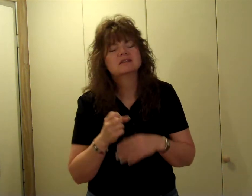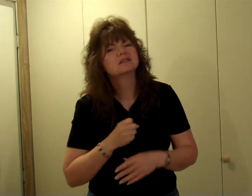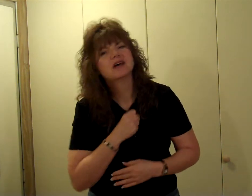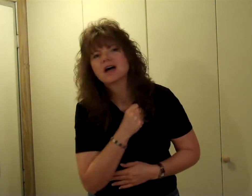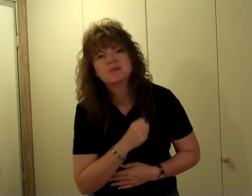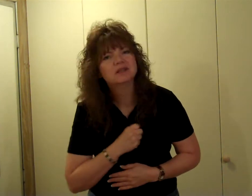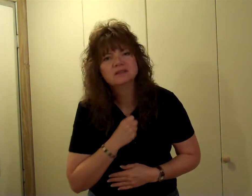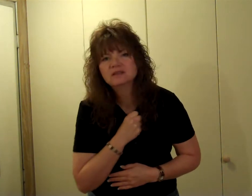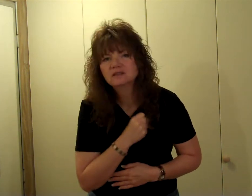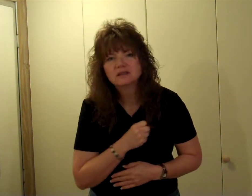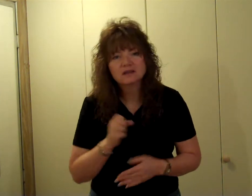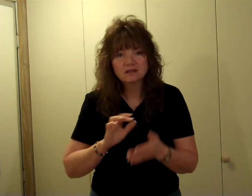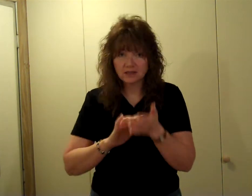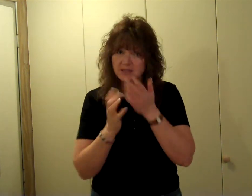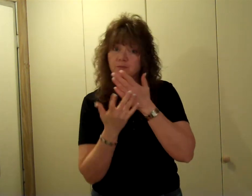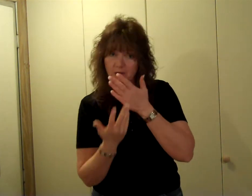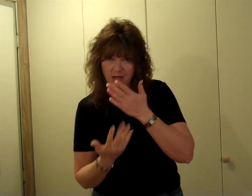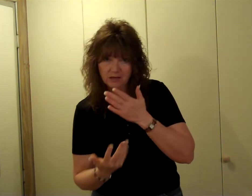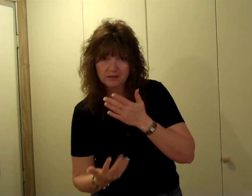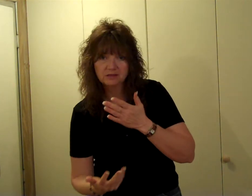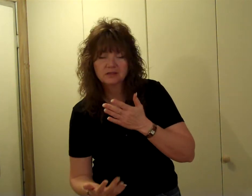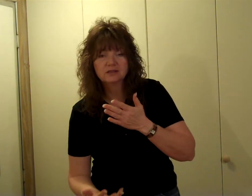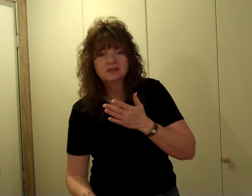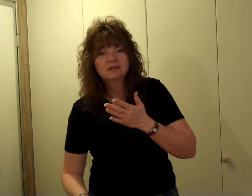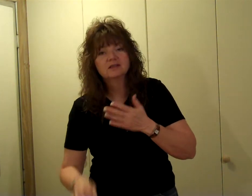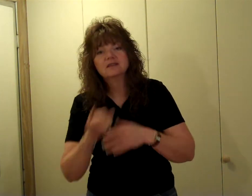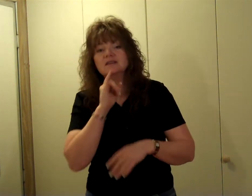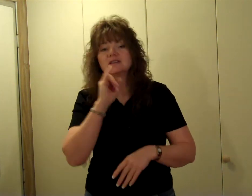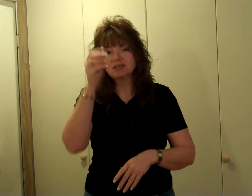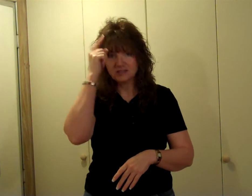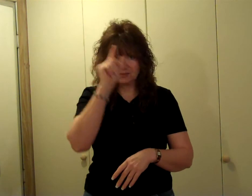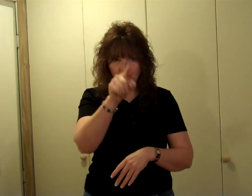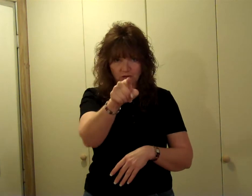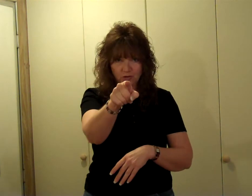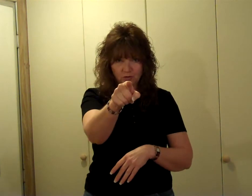Simon, this blood is for you.